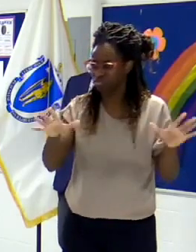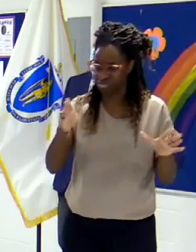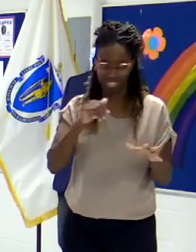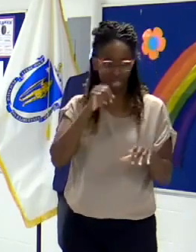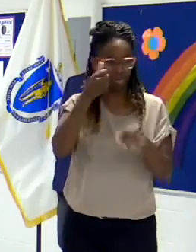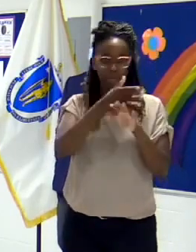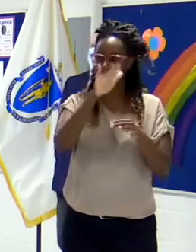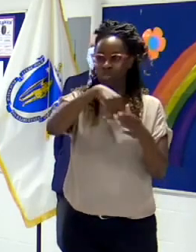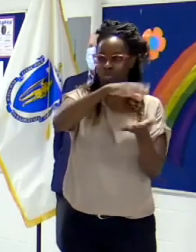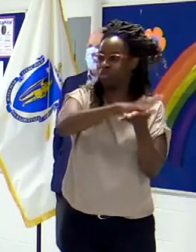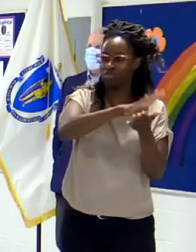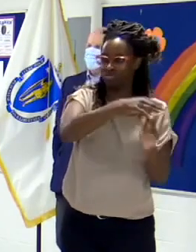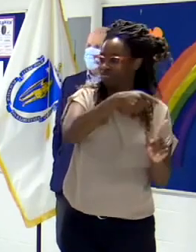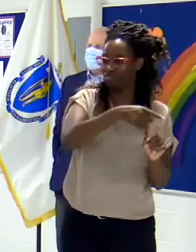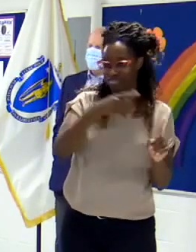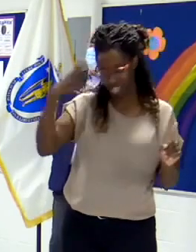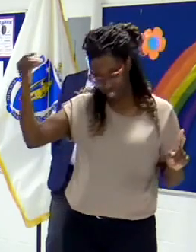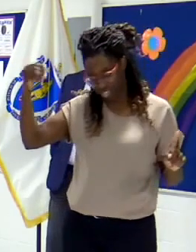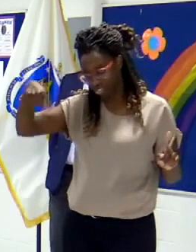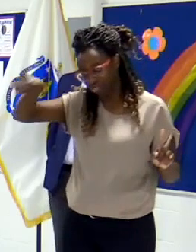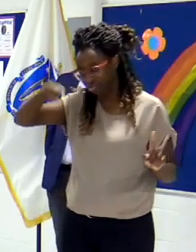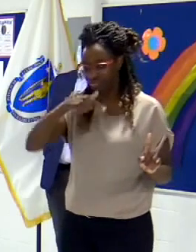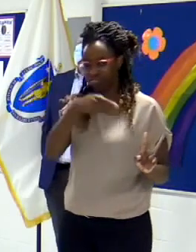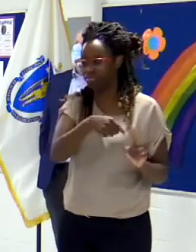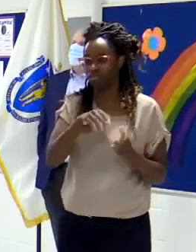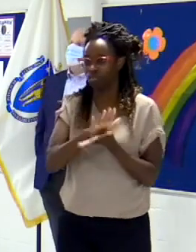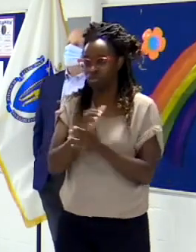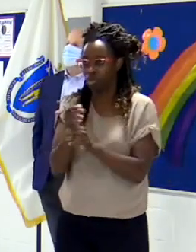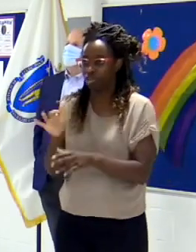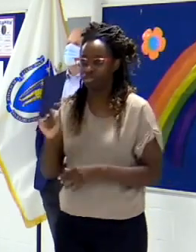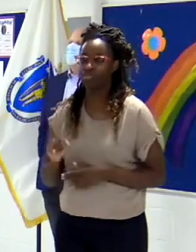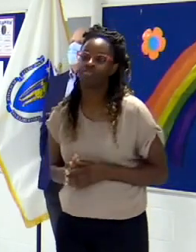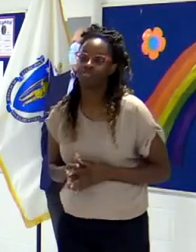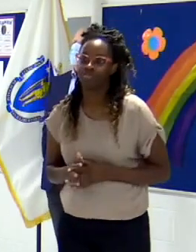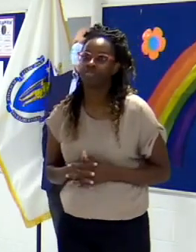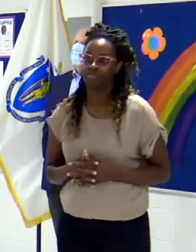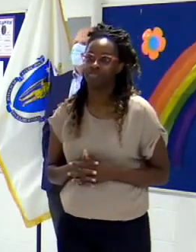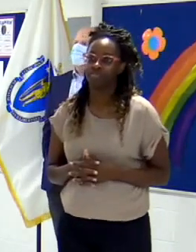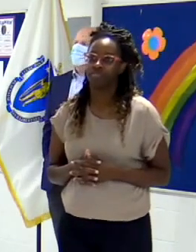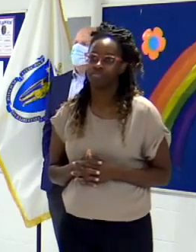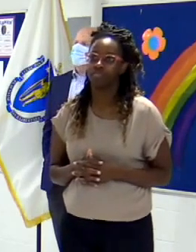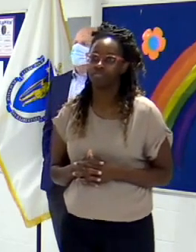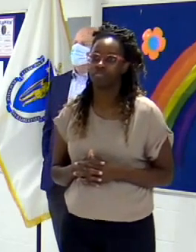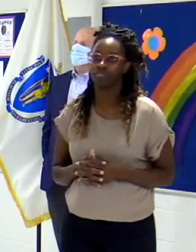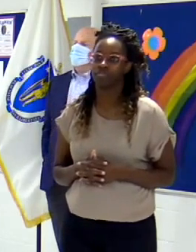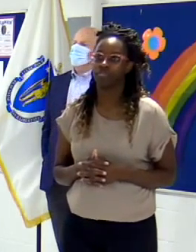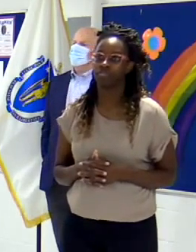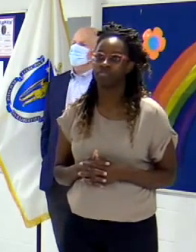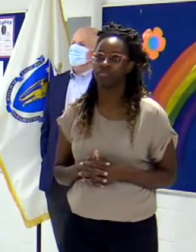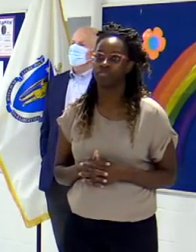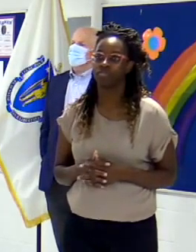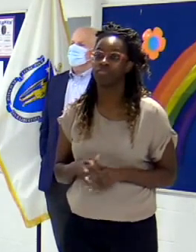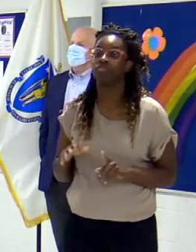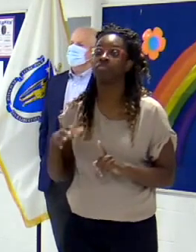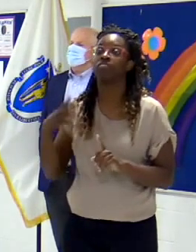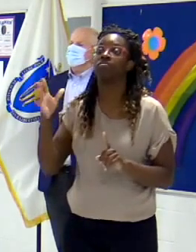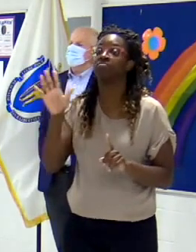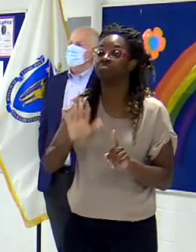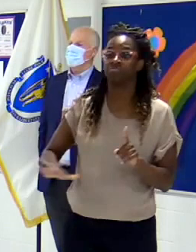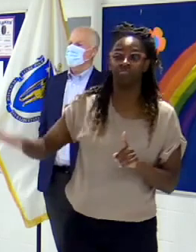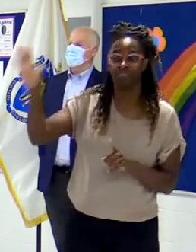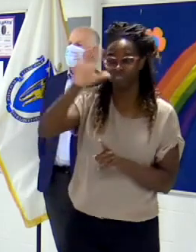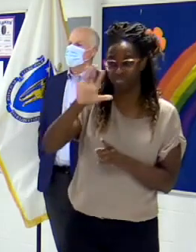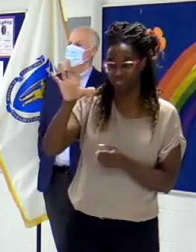almost half a million kids and, uh, staff and faculty, uh, in either some foreign and vibrant or in-person, uh,